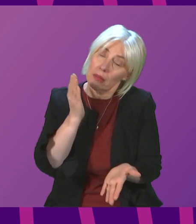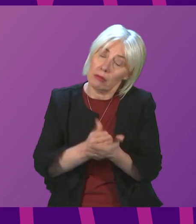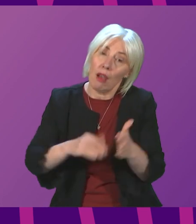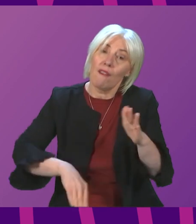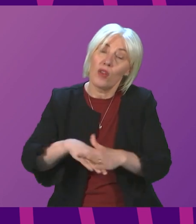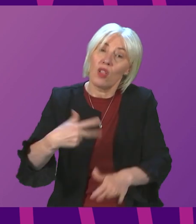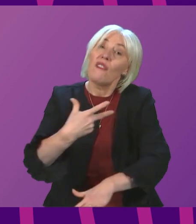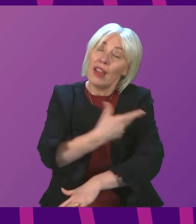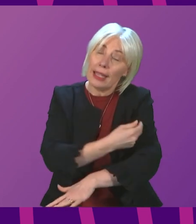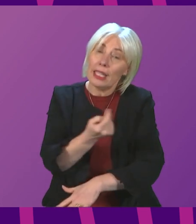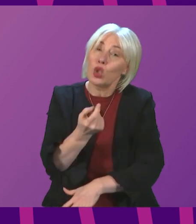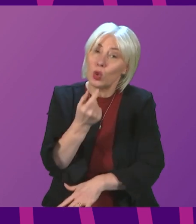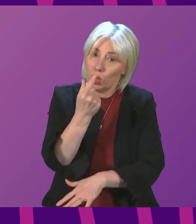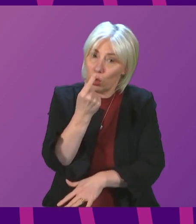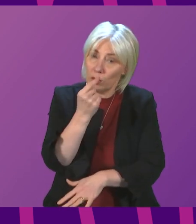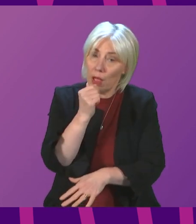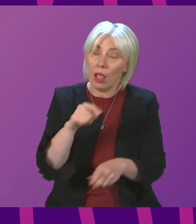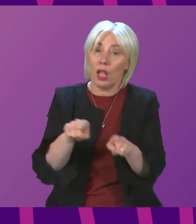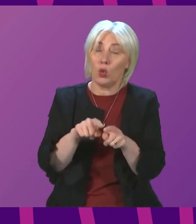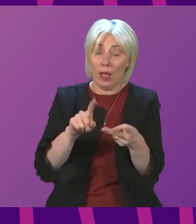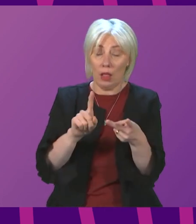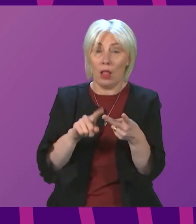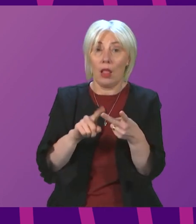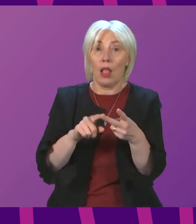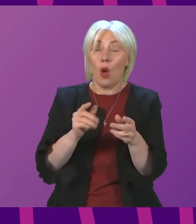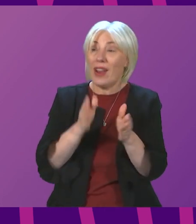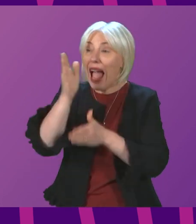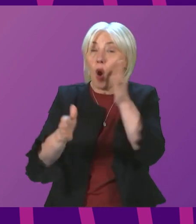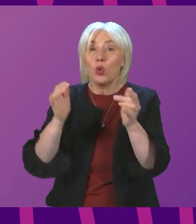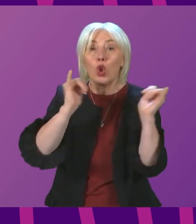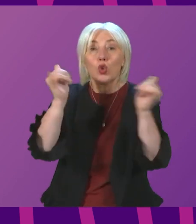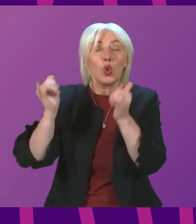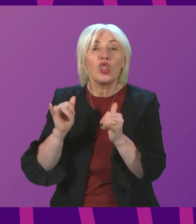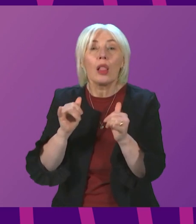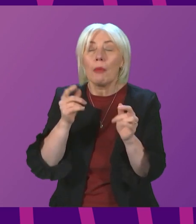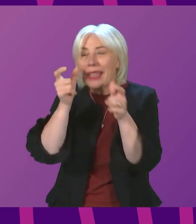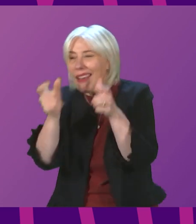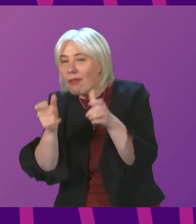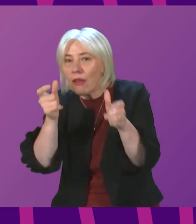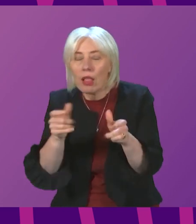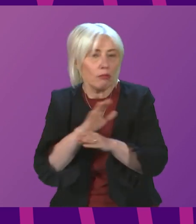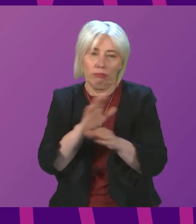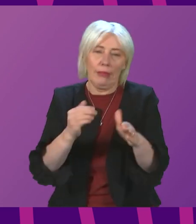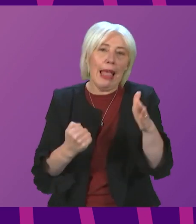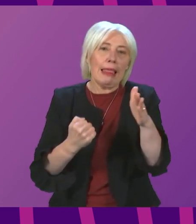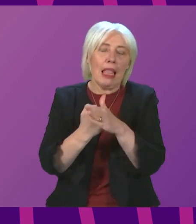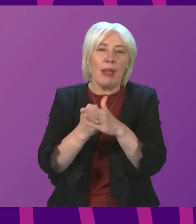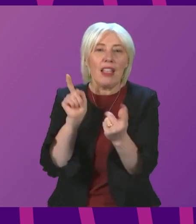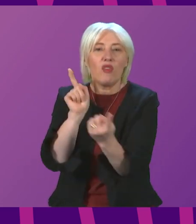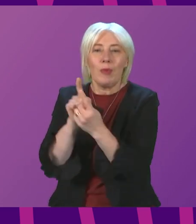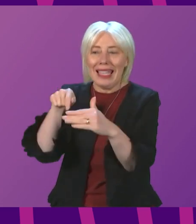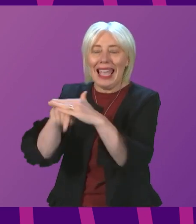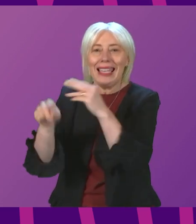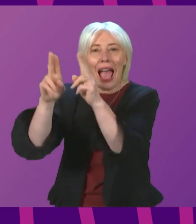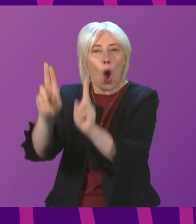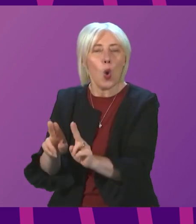as soon as you can. Second, continue to take care when socialising. We are no longer suggesting a limit for the number of households who meet indoors, but